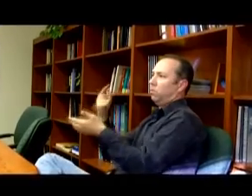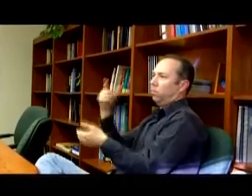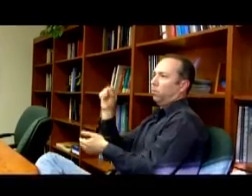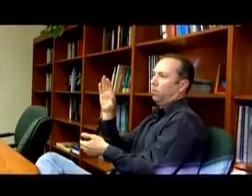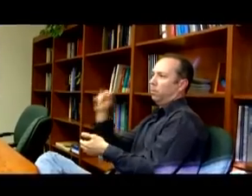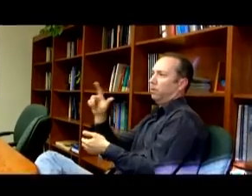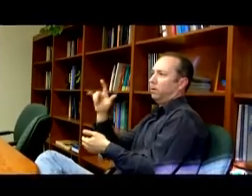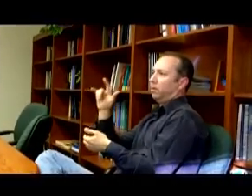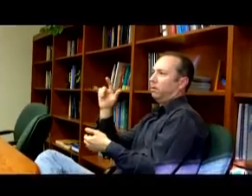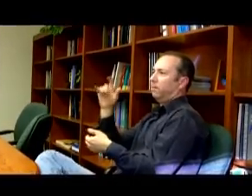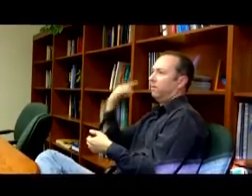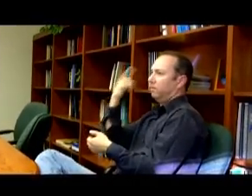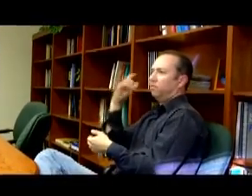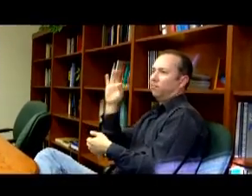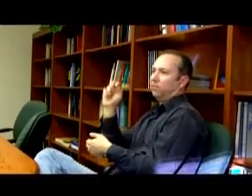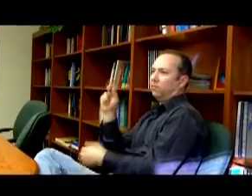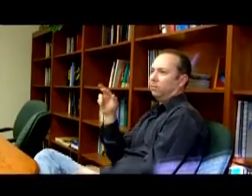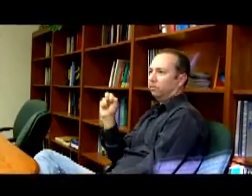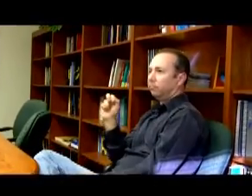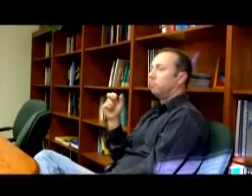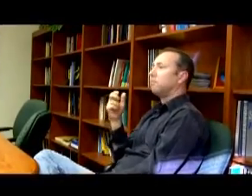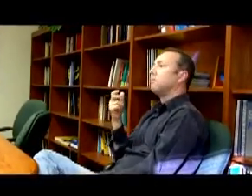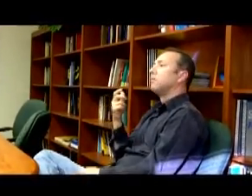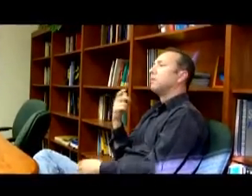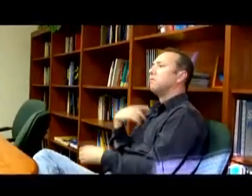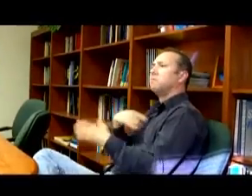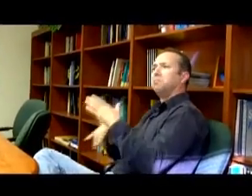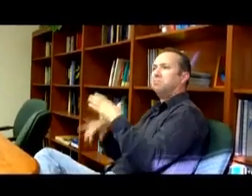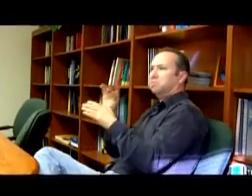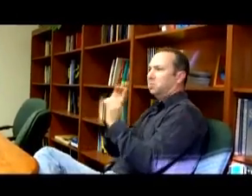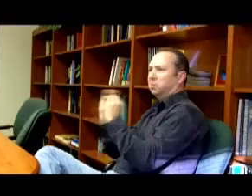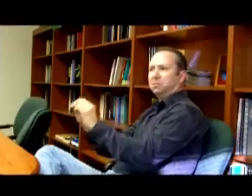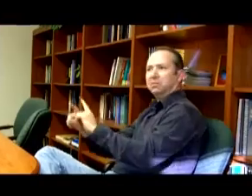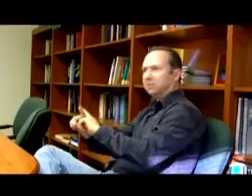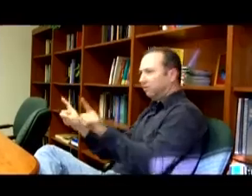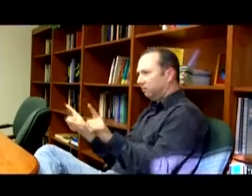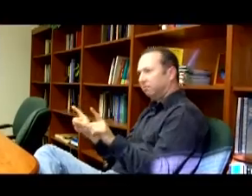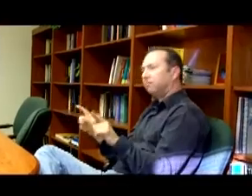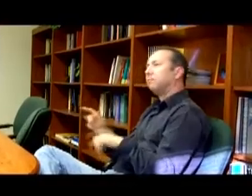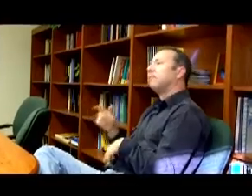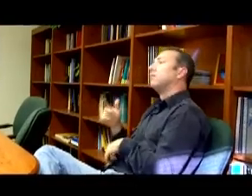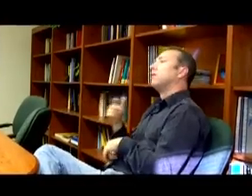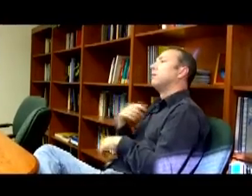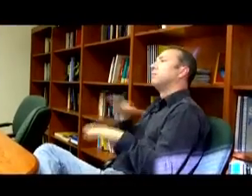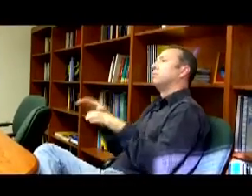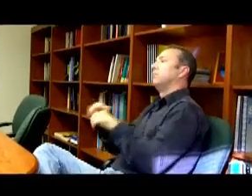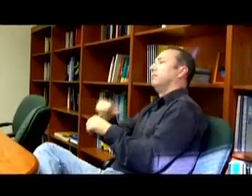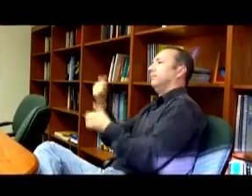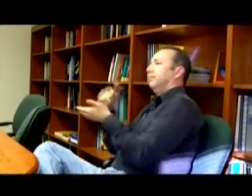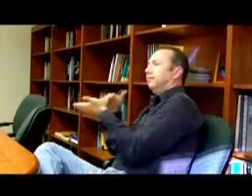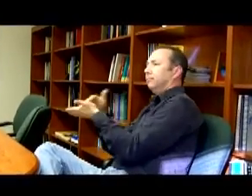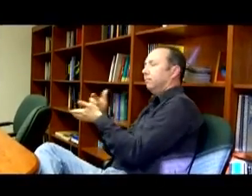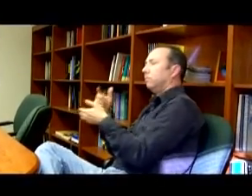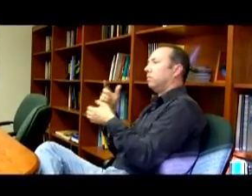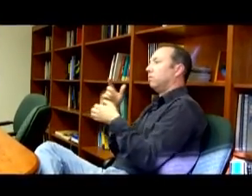expressions or features. And on that test, deaf and hearing people were not different. But when you compare